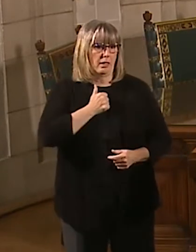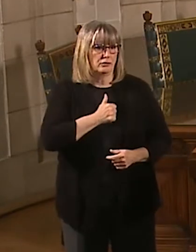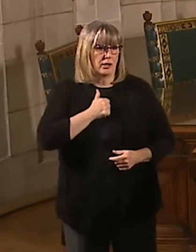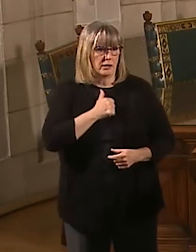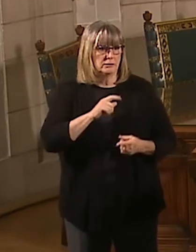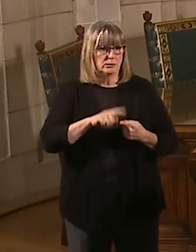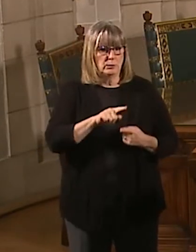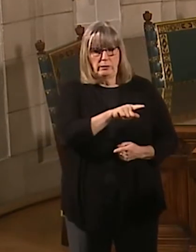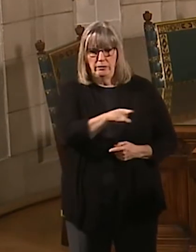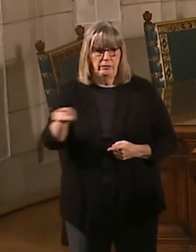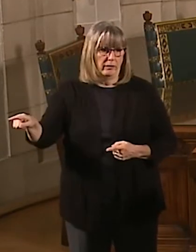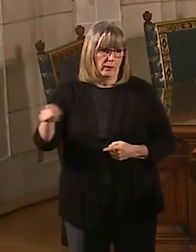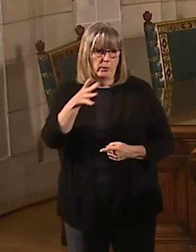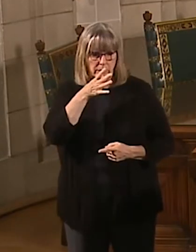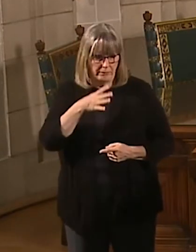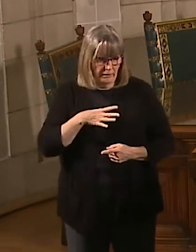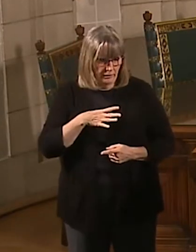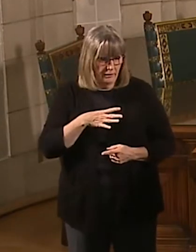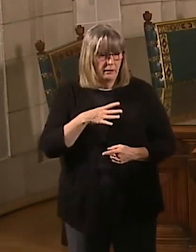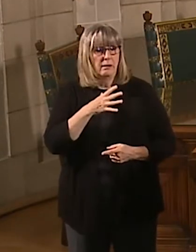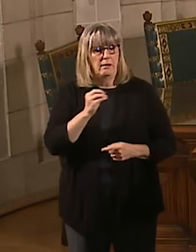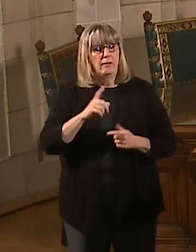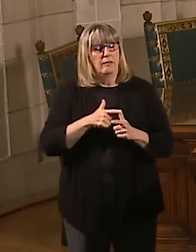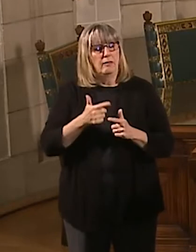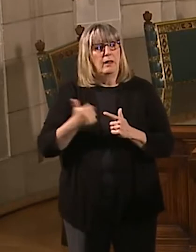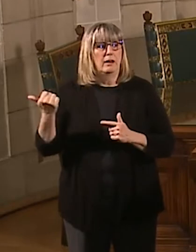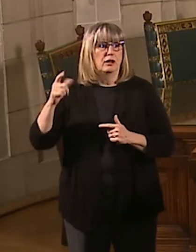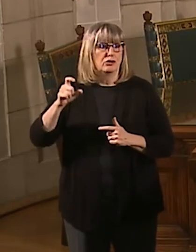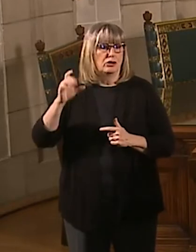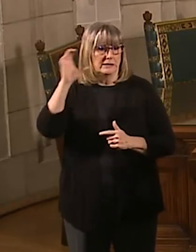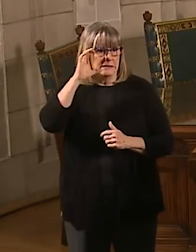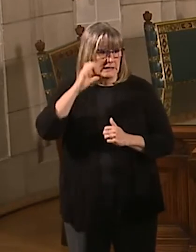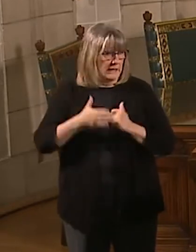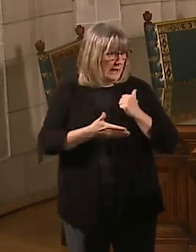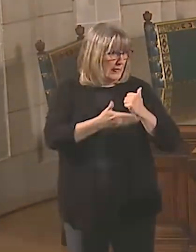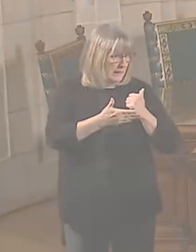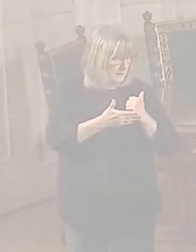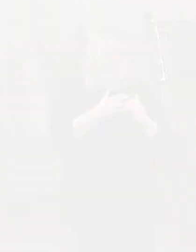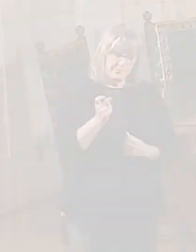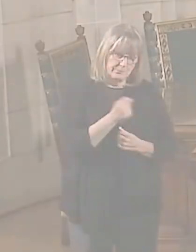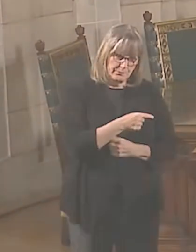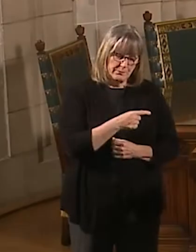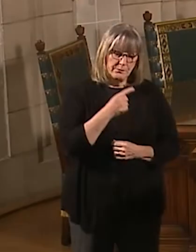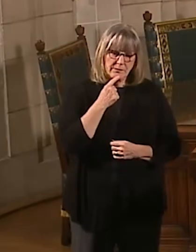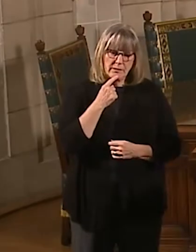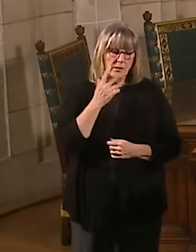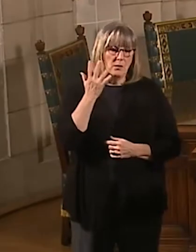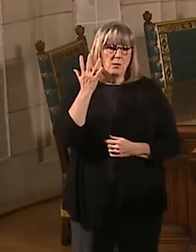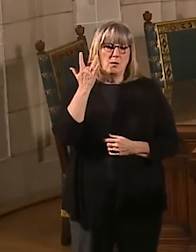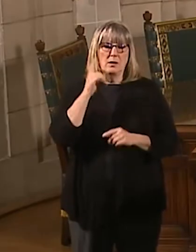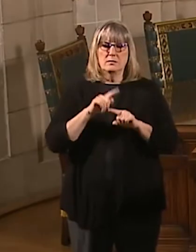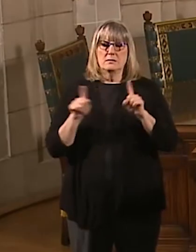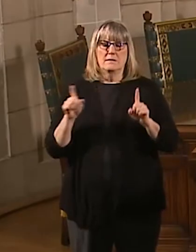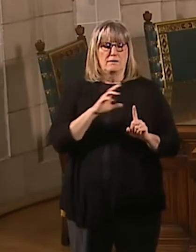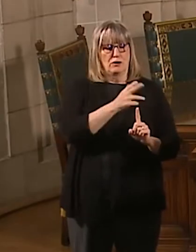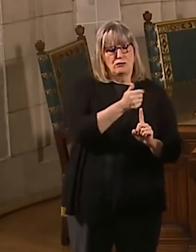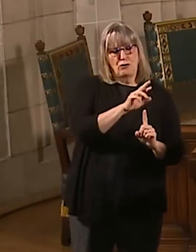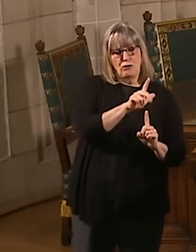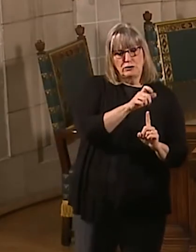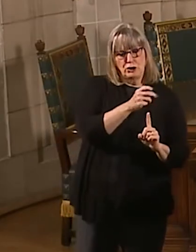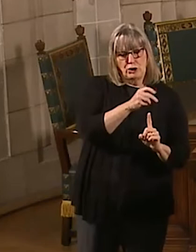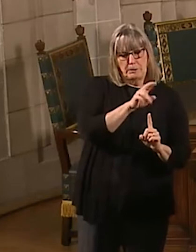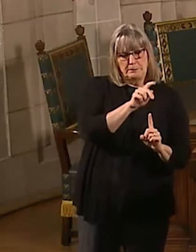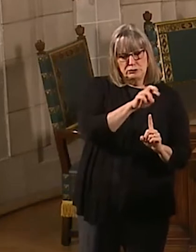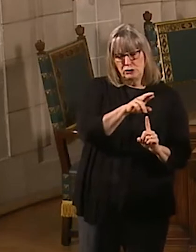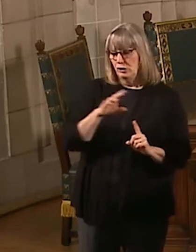the women and then I think he should seek help and I think he should step out of the race. Question is why the difference between Charles Herbster and when